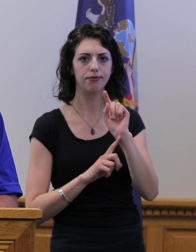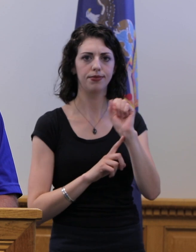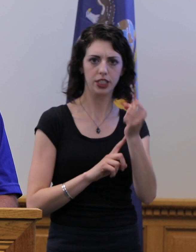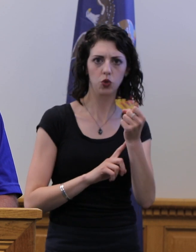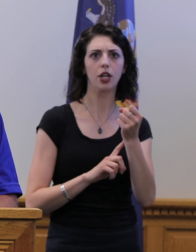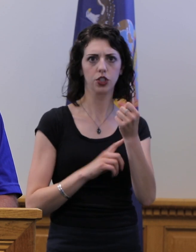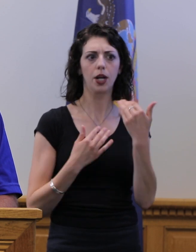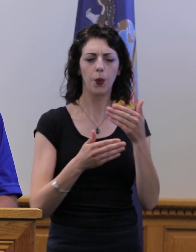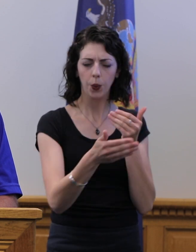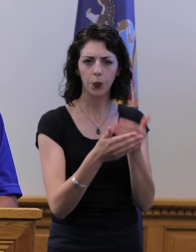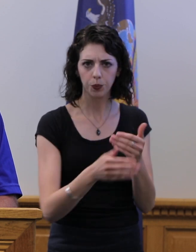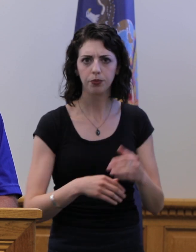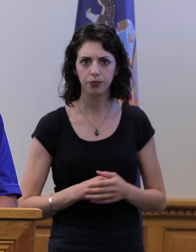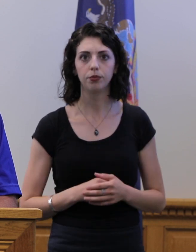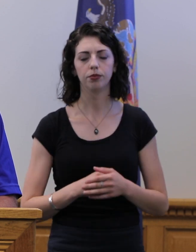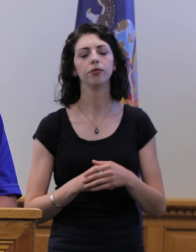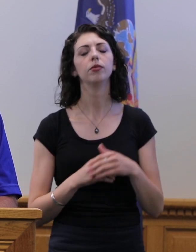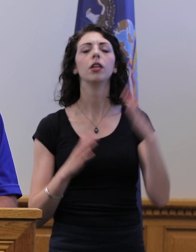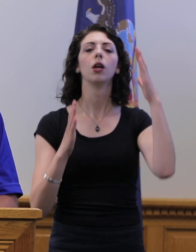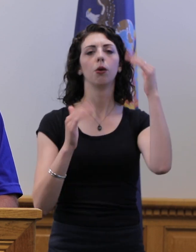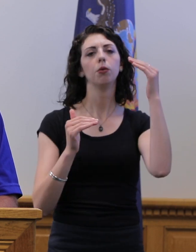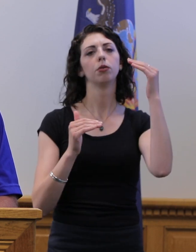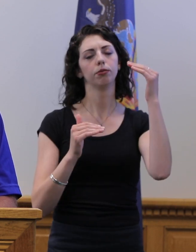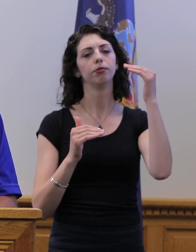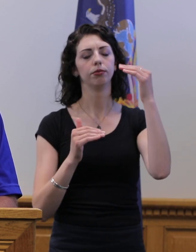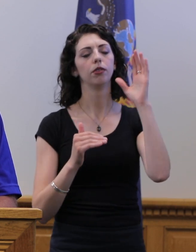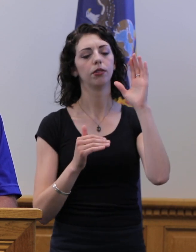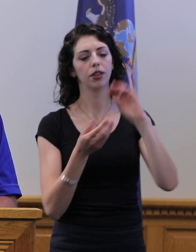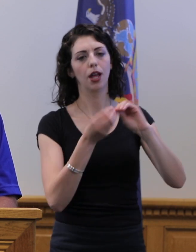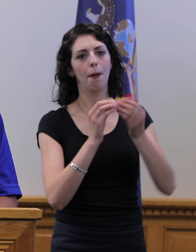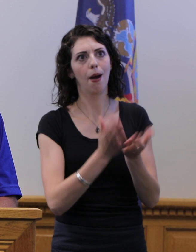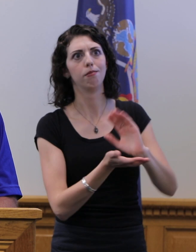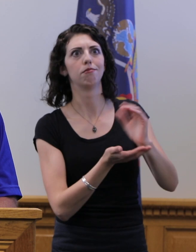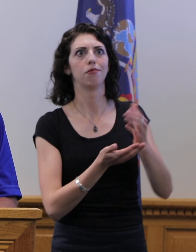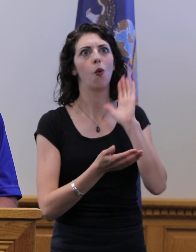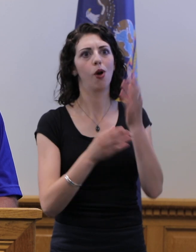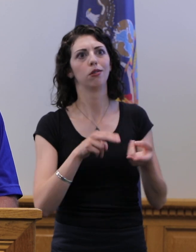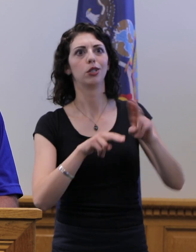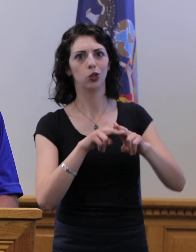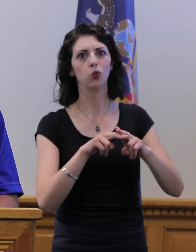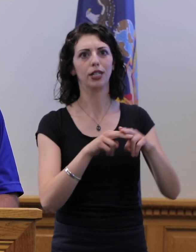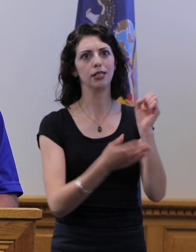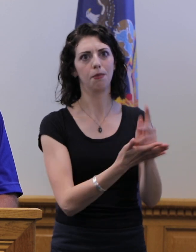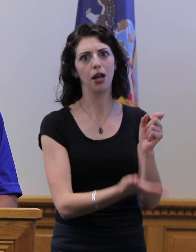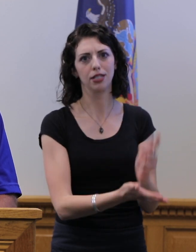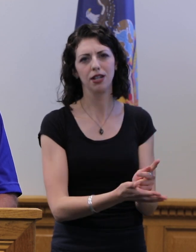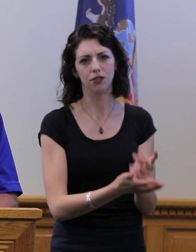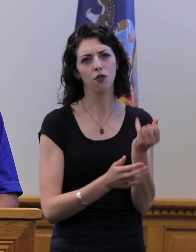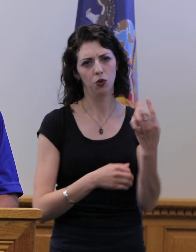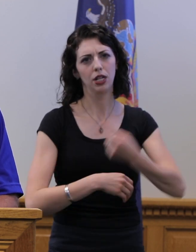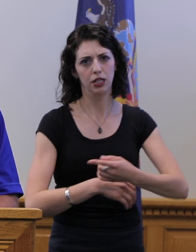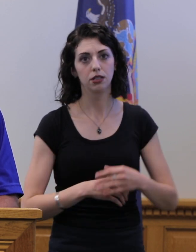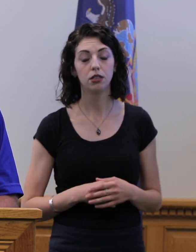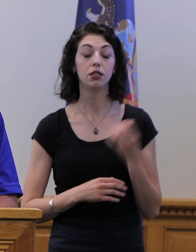Our numbers will increase as more test results come in, and we expect this to continue for the next few days. Saturday